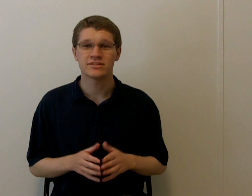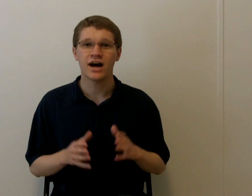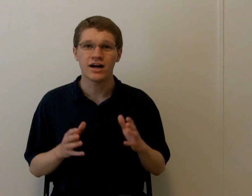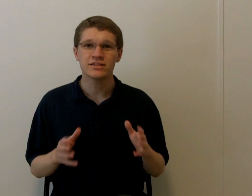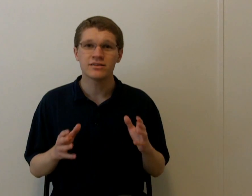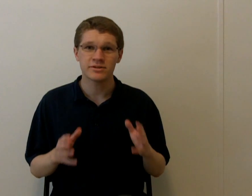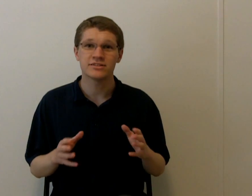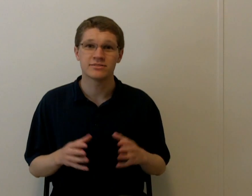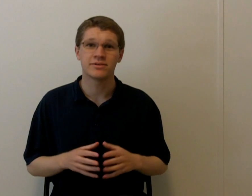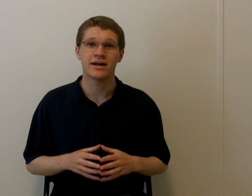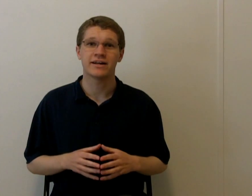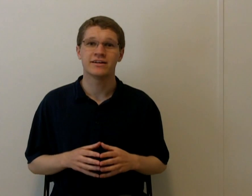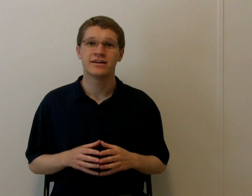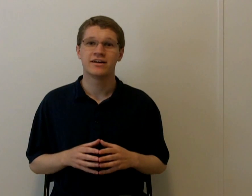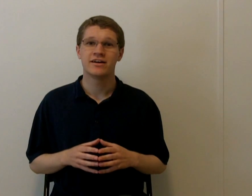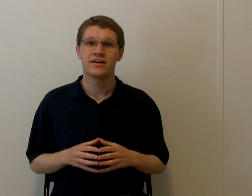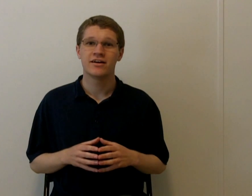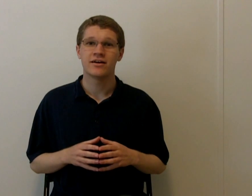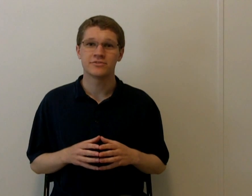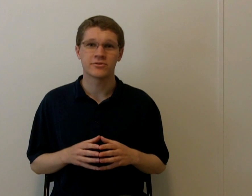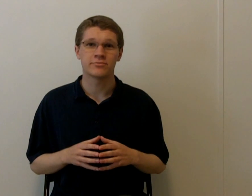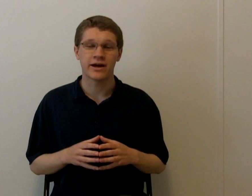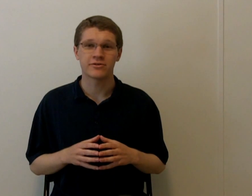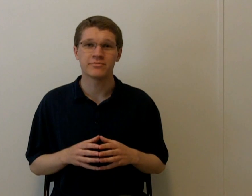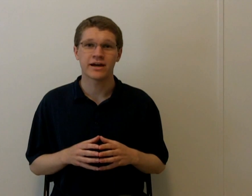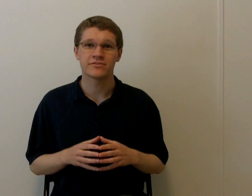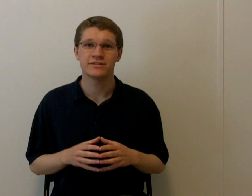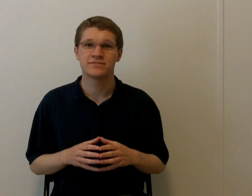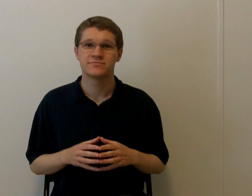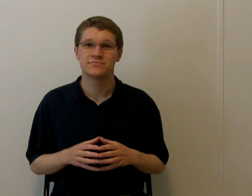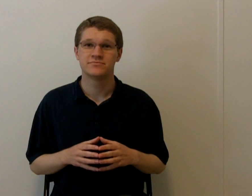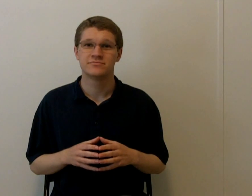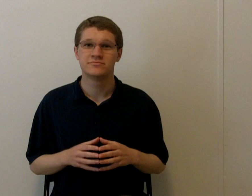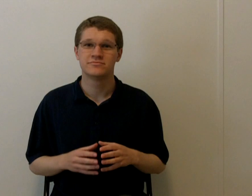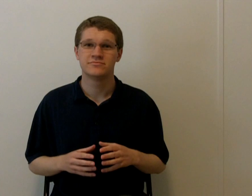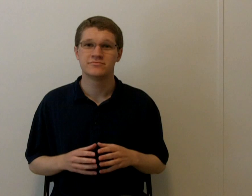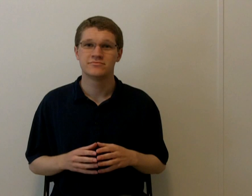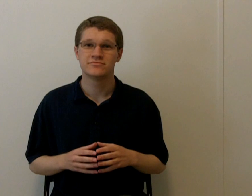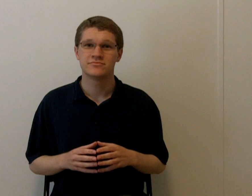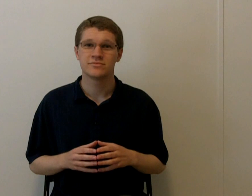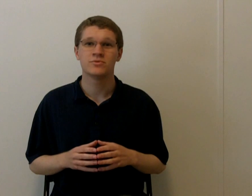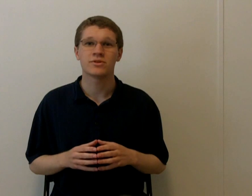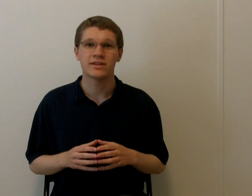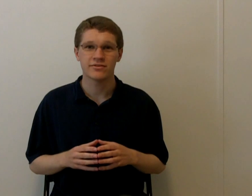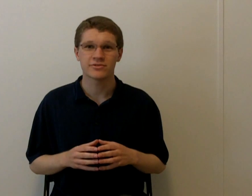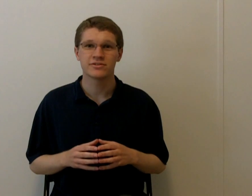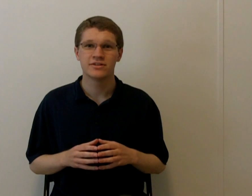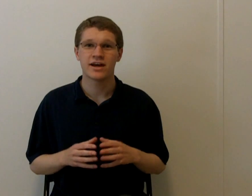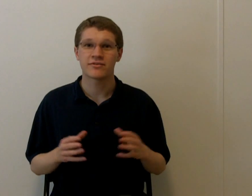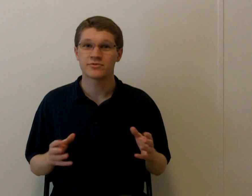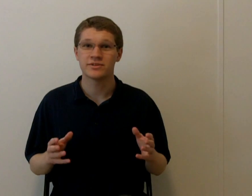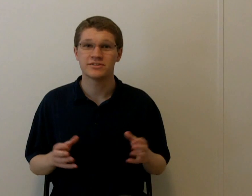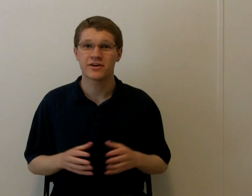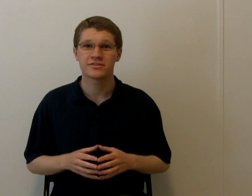its unlimited supply of solar powered batteries. You will never have to recharge.